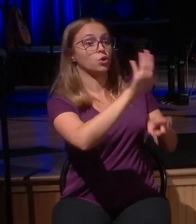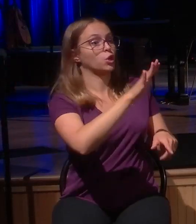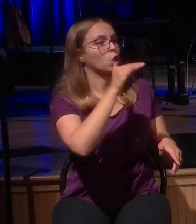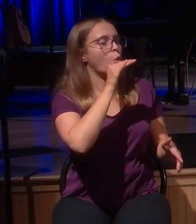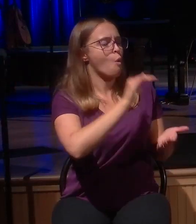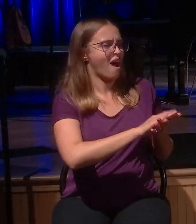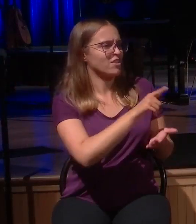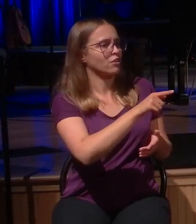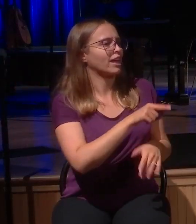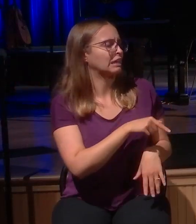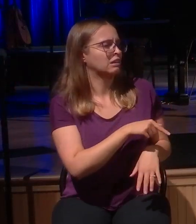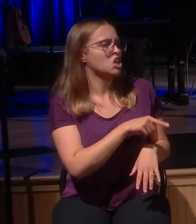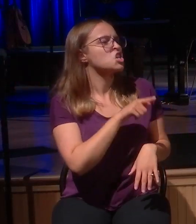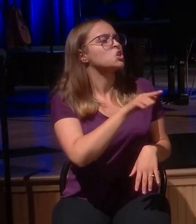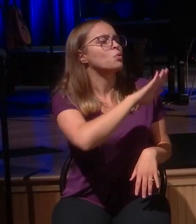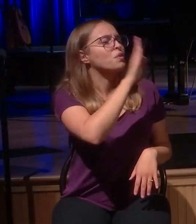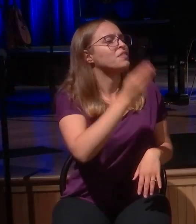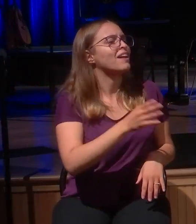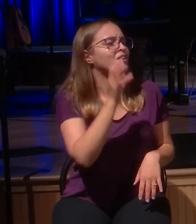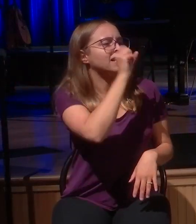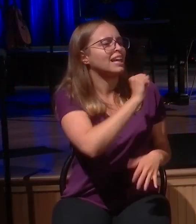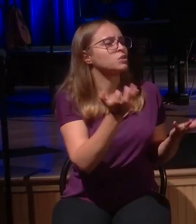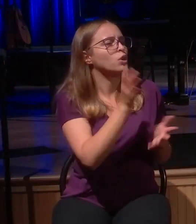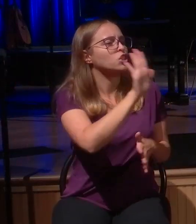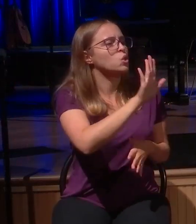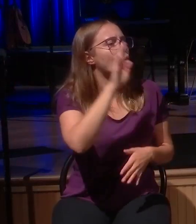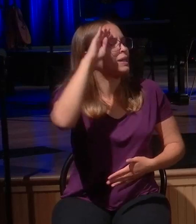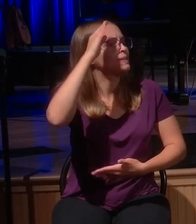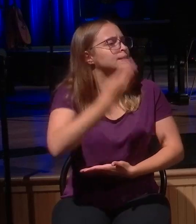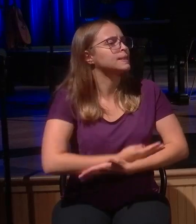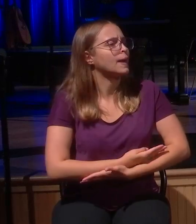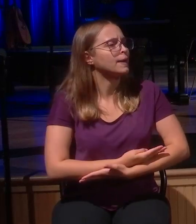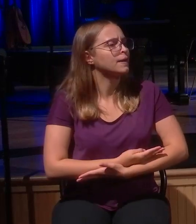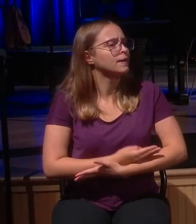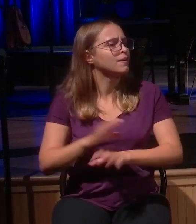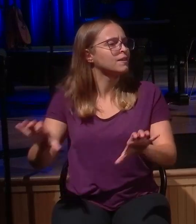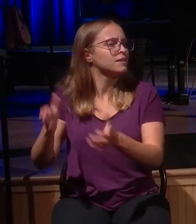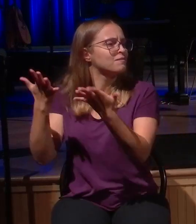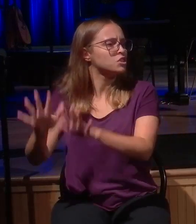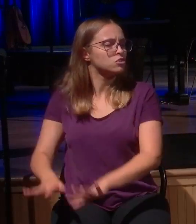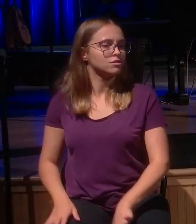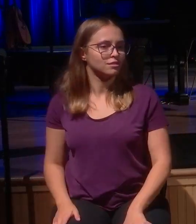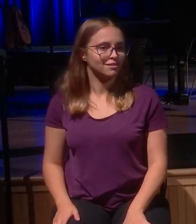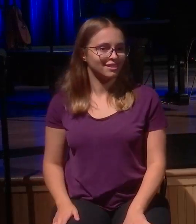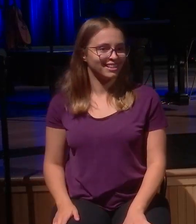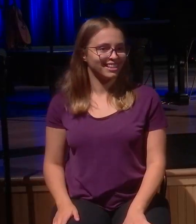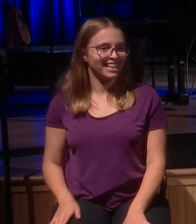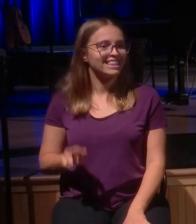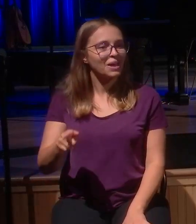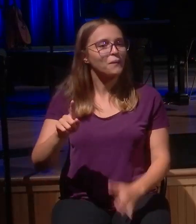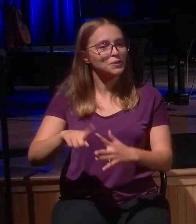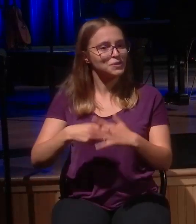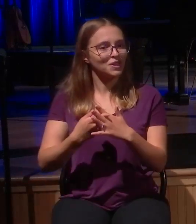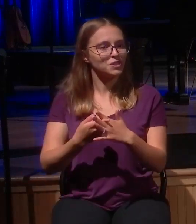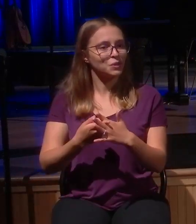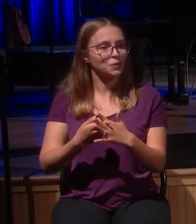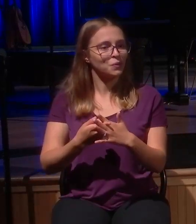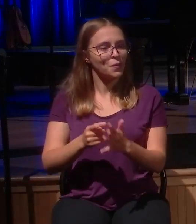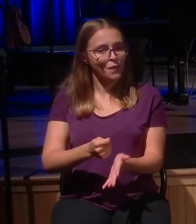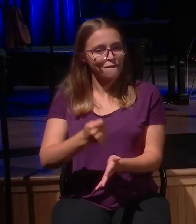what we do is that we shift the responsibility. Like, oh, they're not my kid. And that's what he does here. He's not identifying with him as a